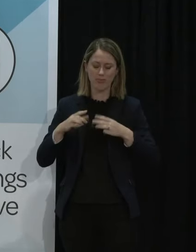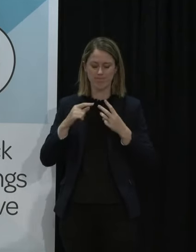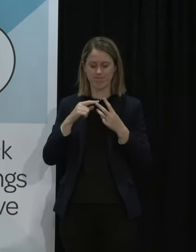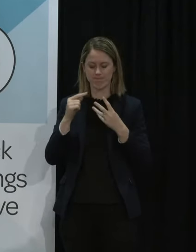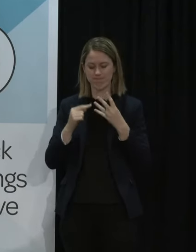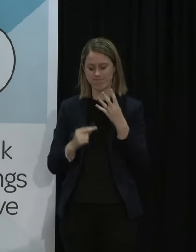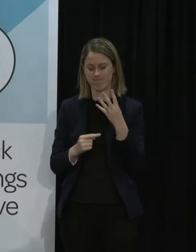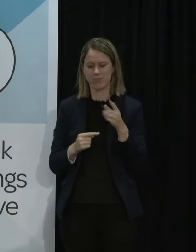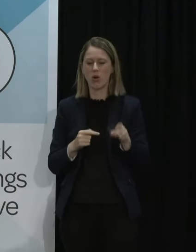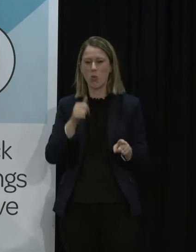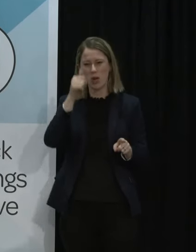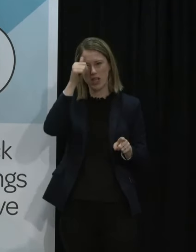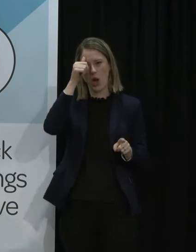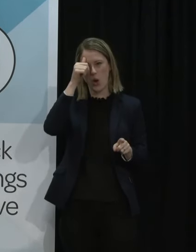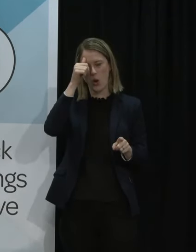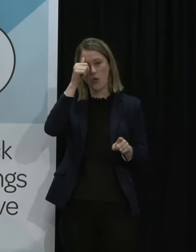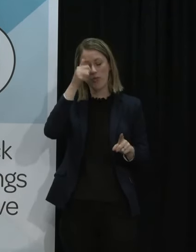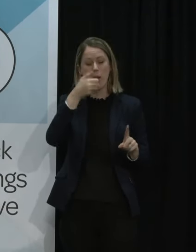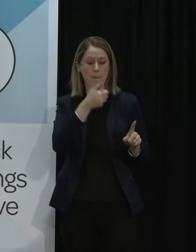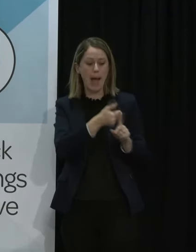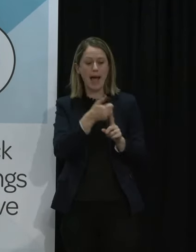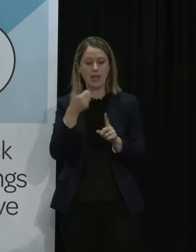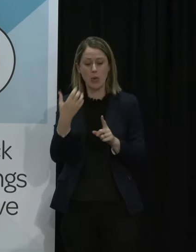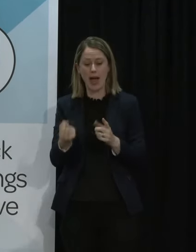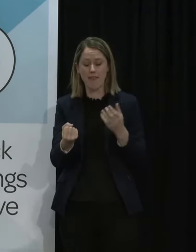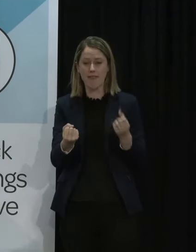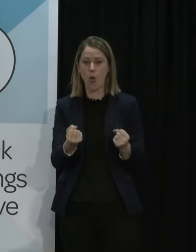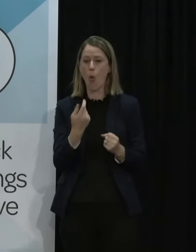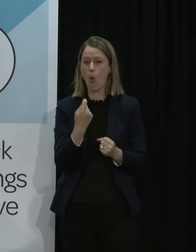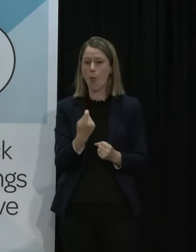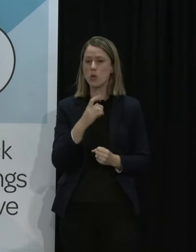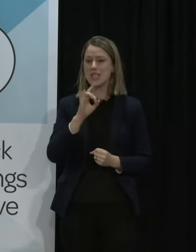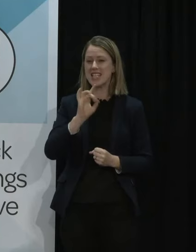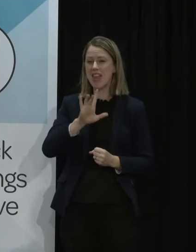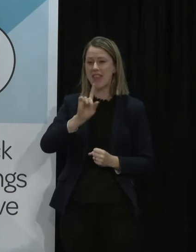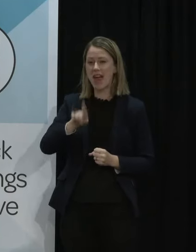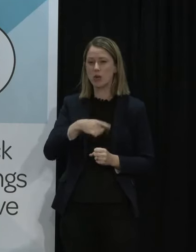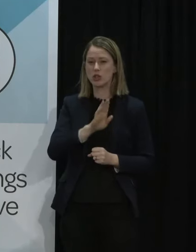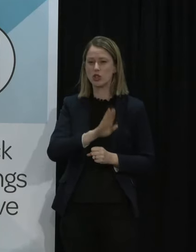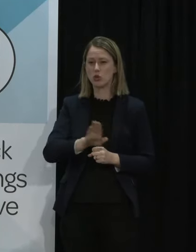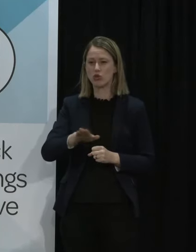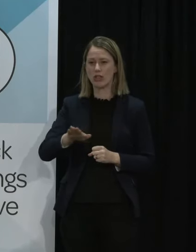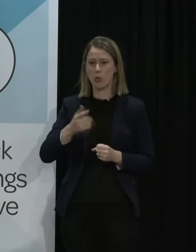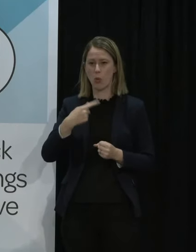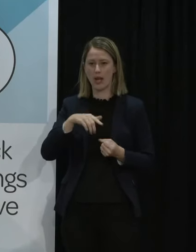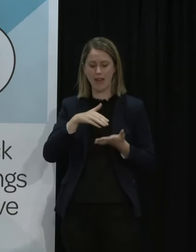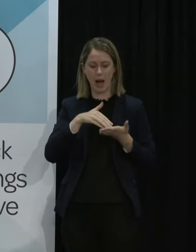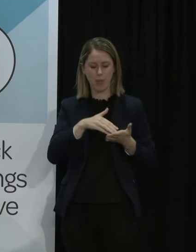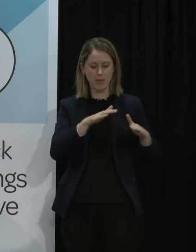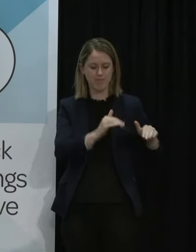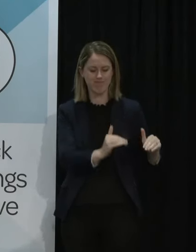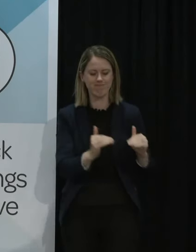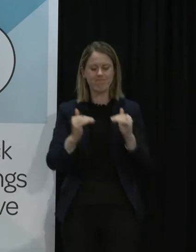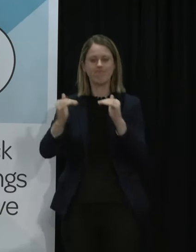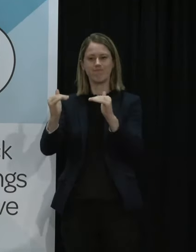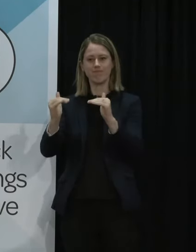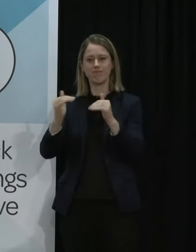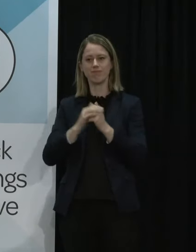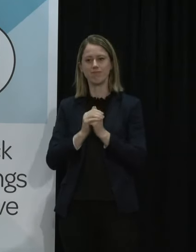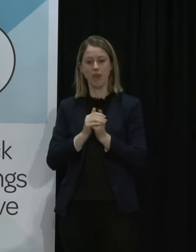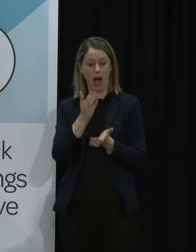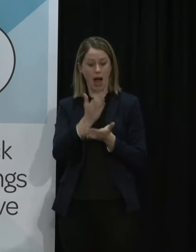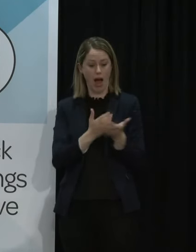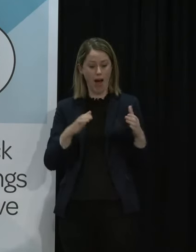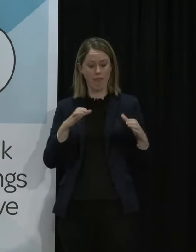on we know of the impact we've had there we've lifted nearly 10,000 children out of material deprivation about half of